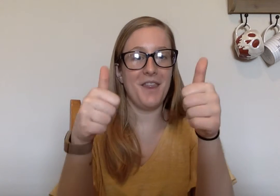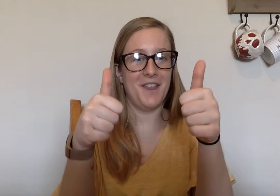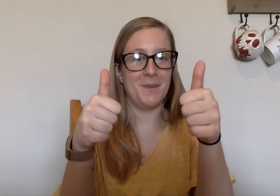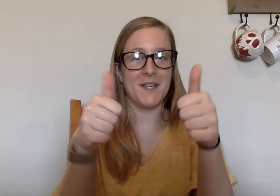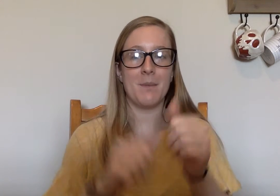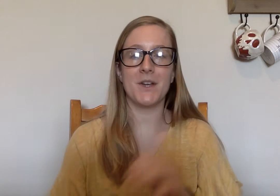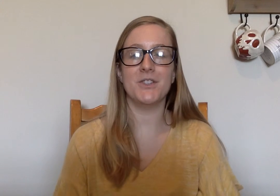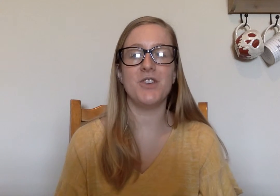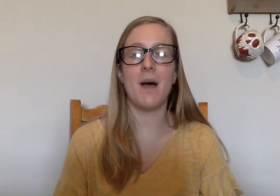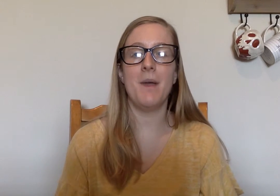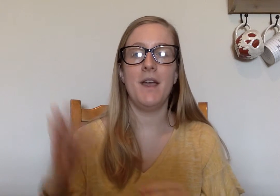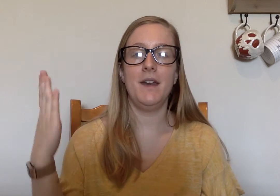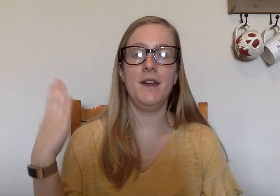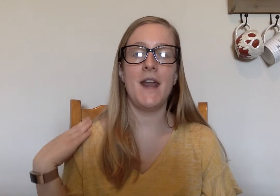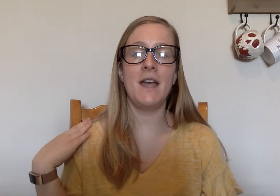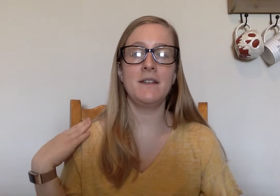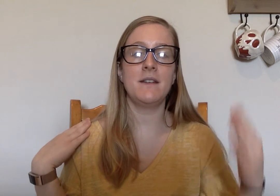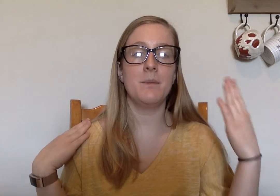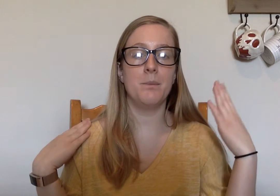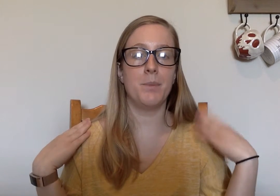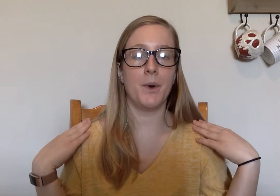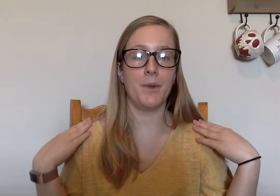Thumbs up. Good job. Net. Both.